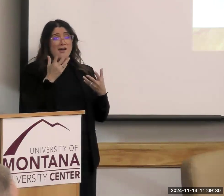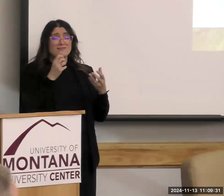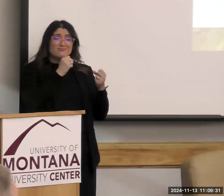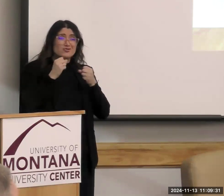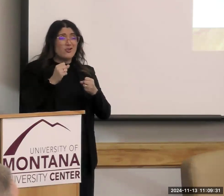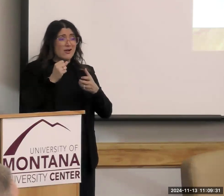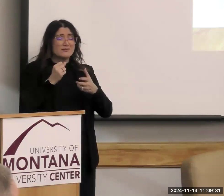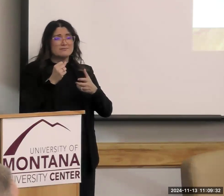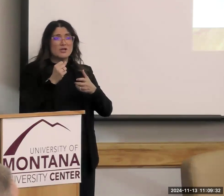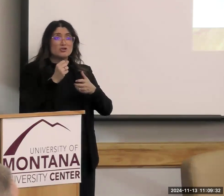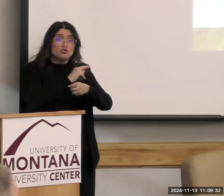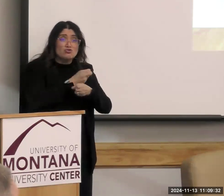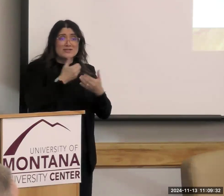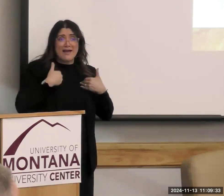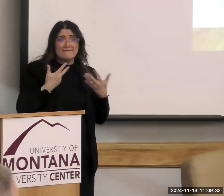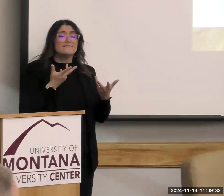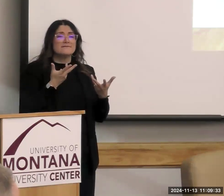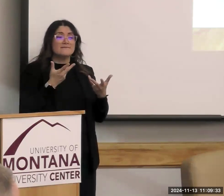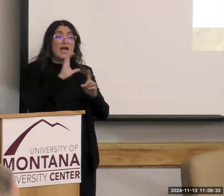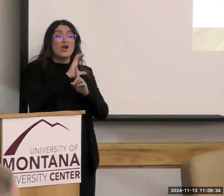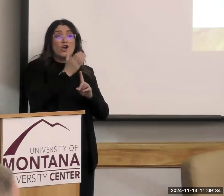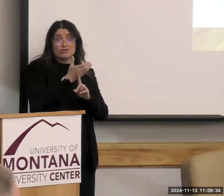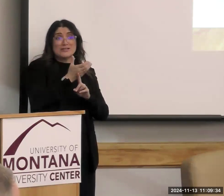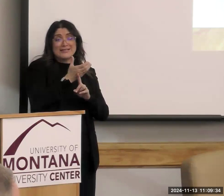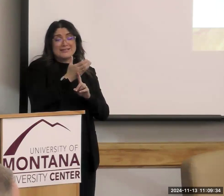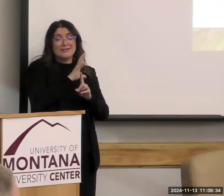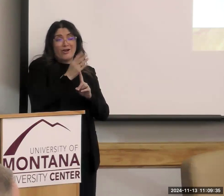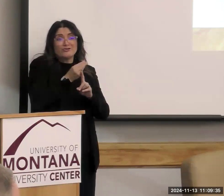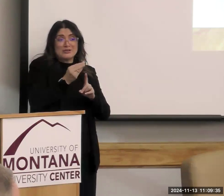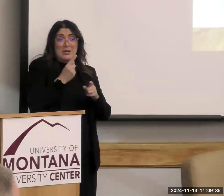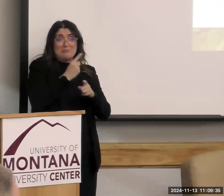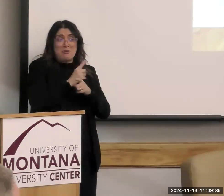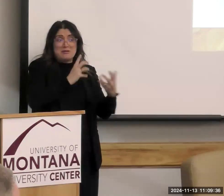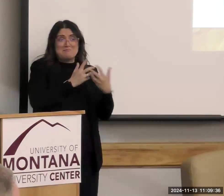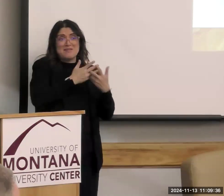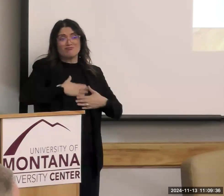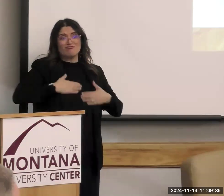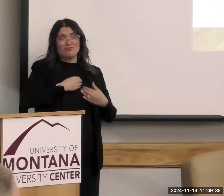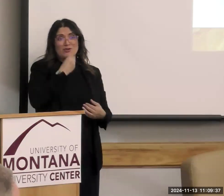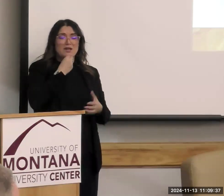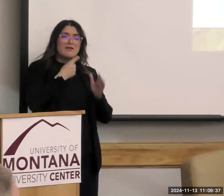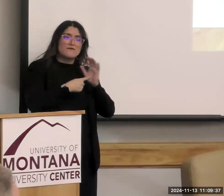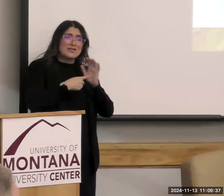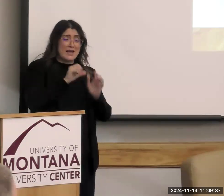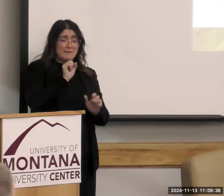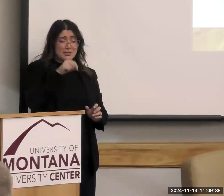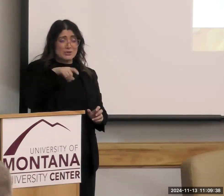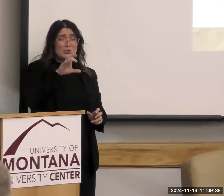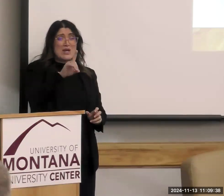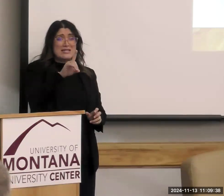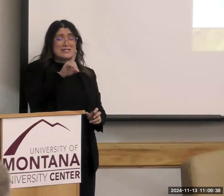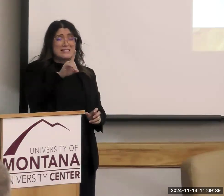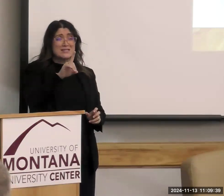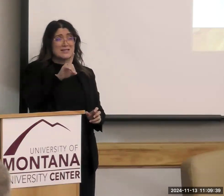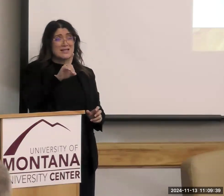appropriate and things you like to eat. You know, it doesn't help me to think that squid is a very healthy source